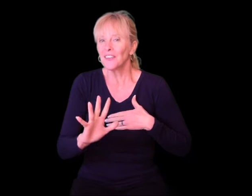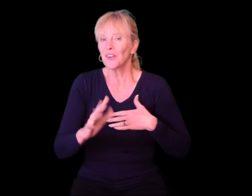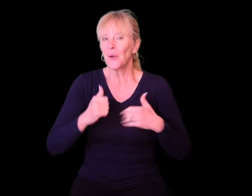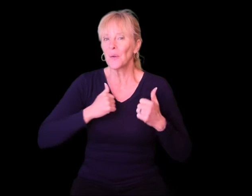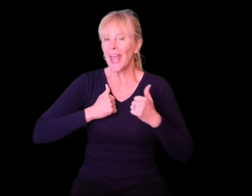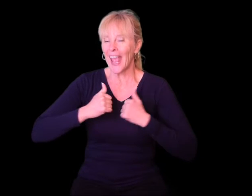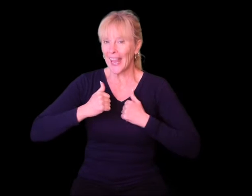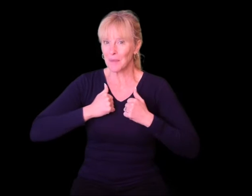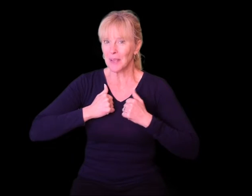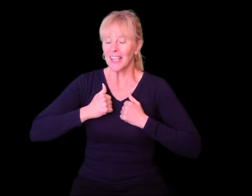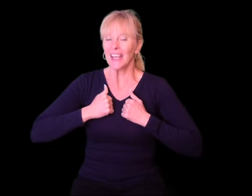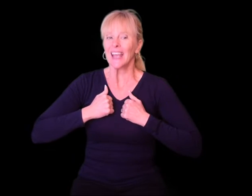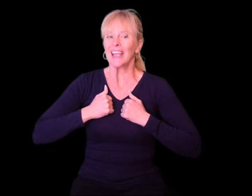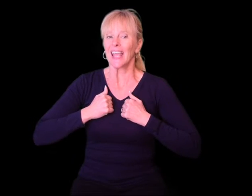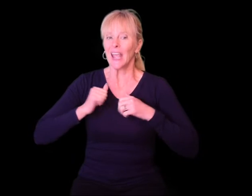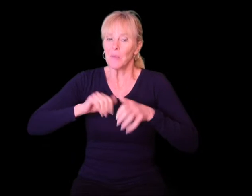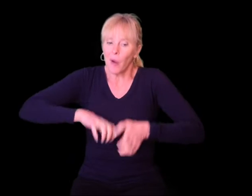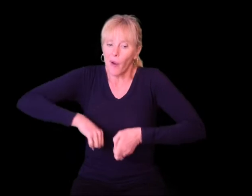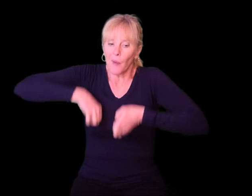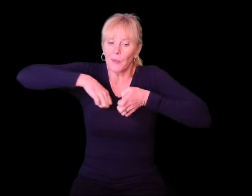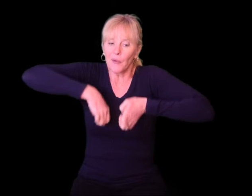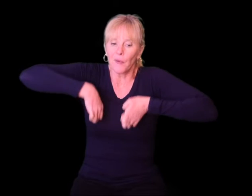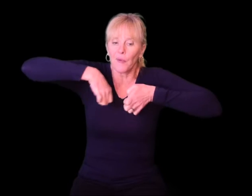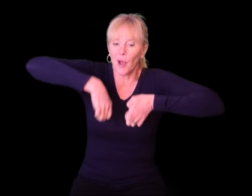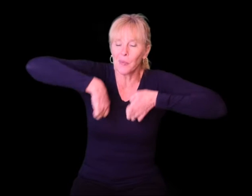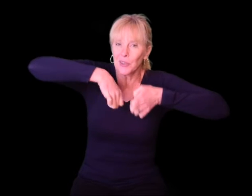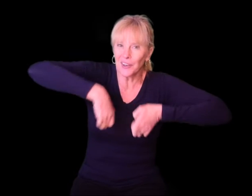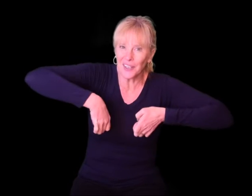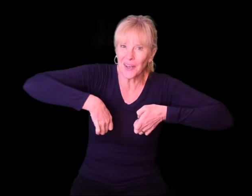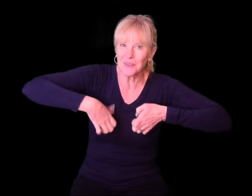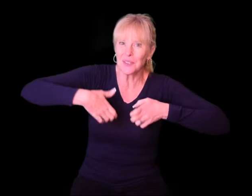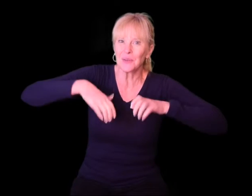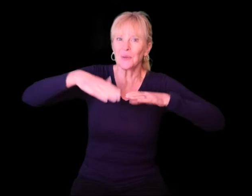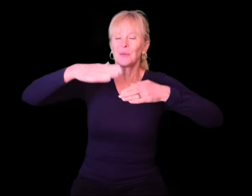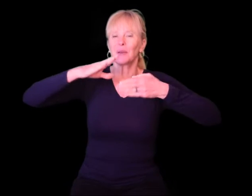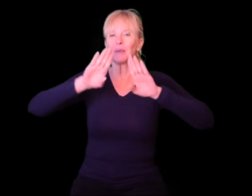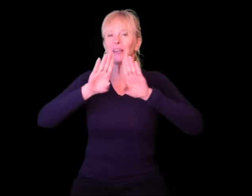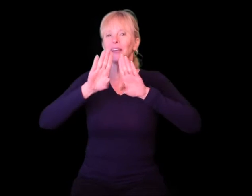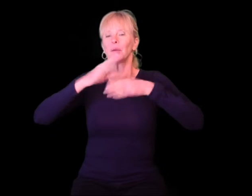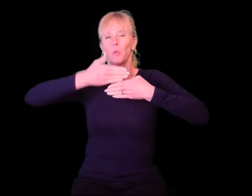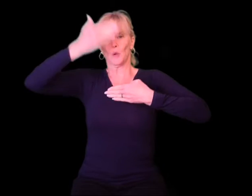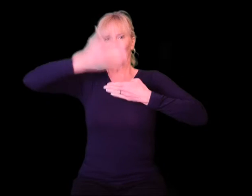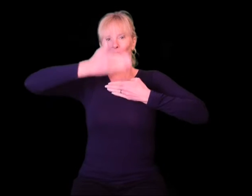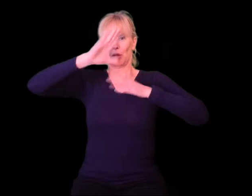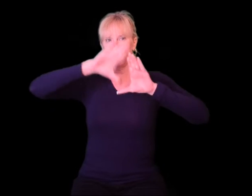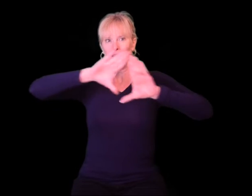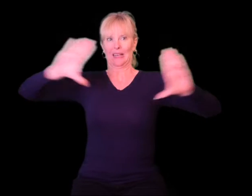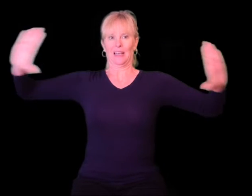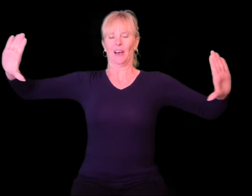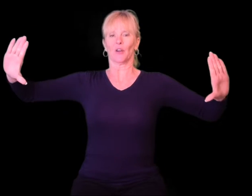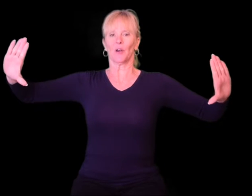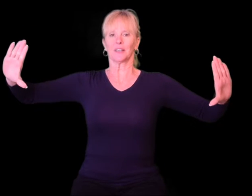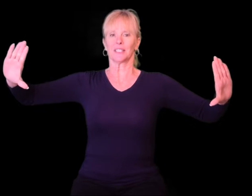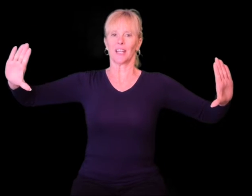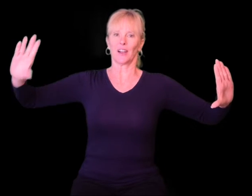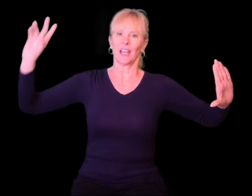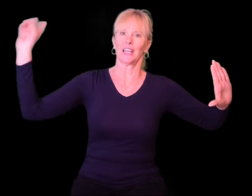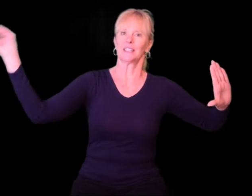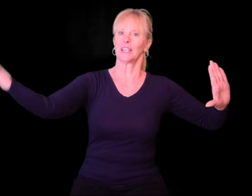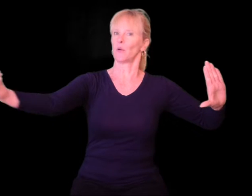-year-old ape came on, come on up to the big window across there and he sat